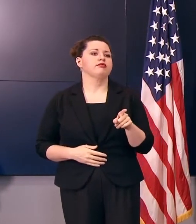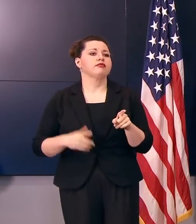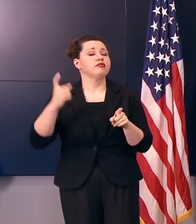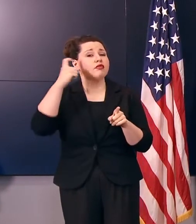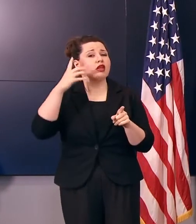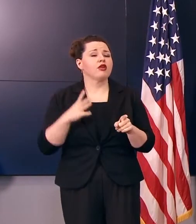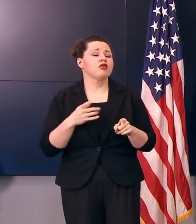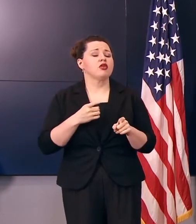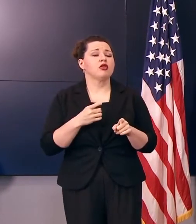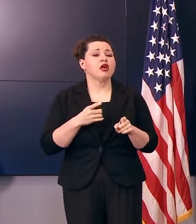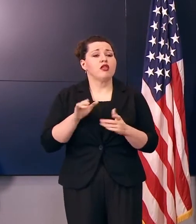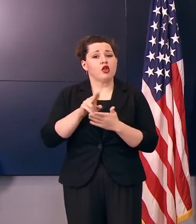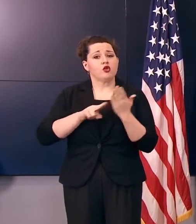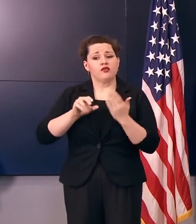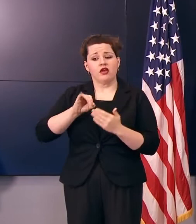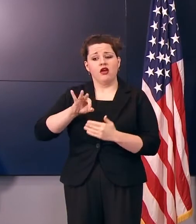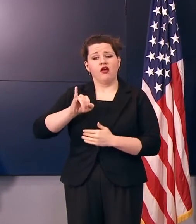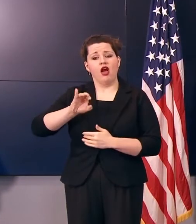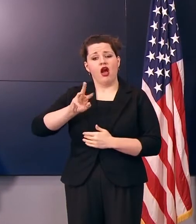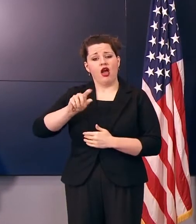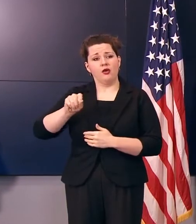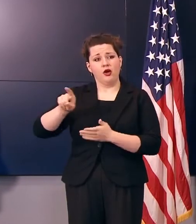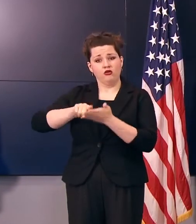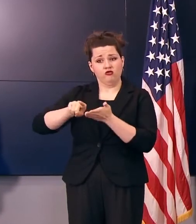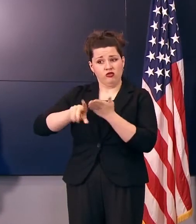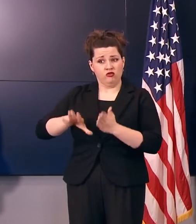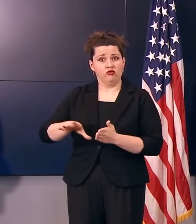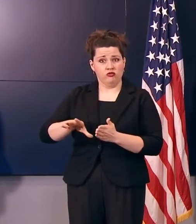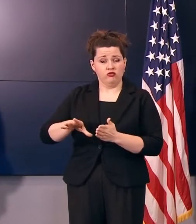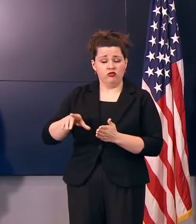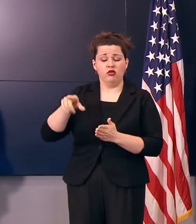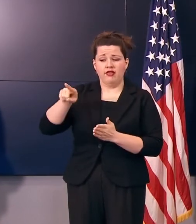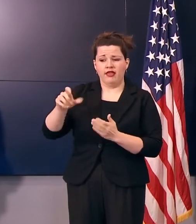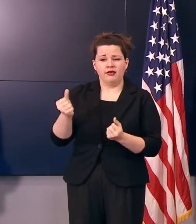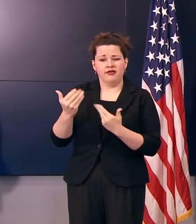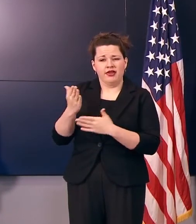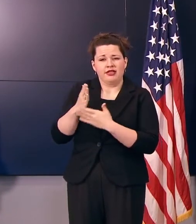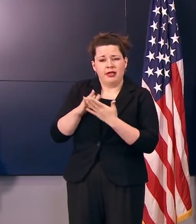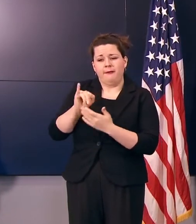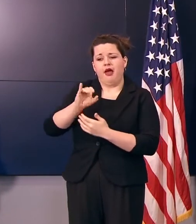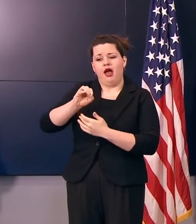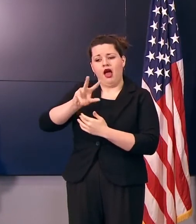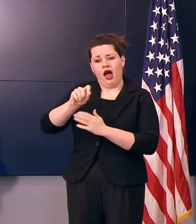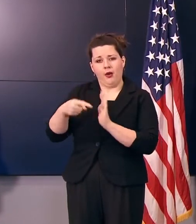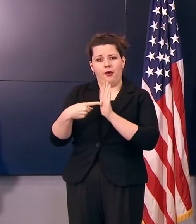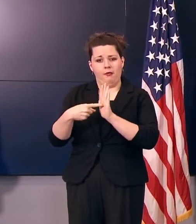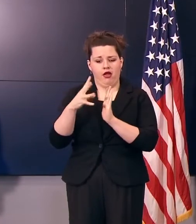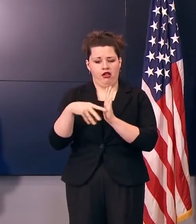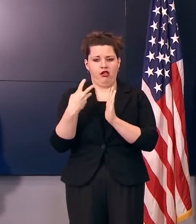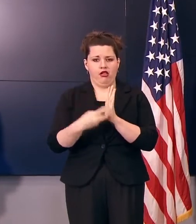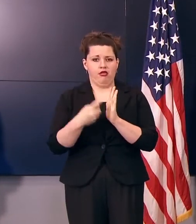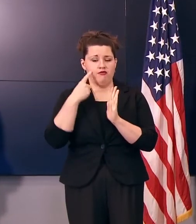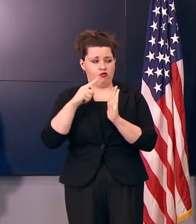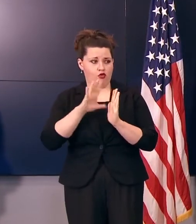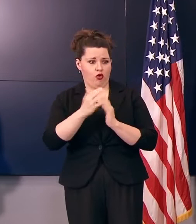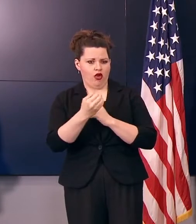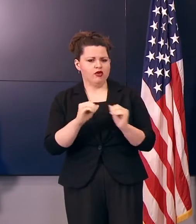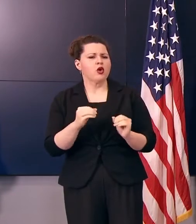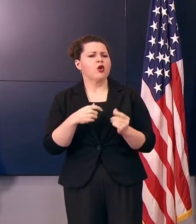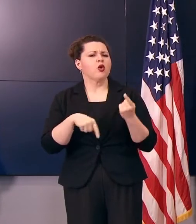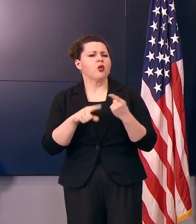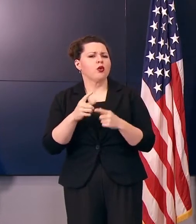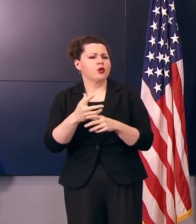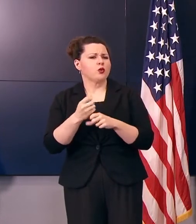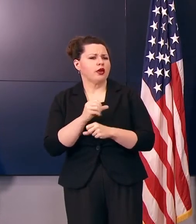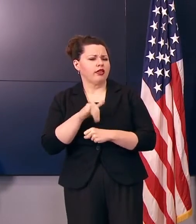Governor, the University of Iowa researchers have provided some Iowa-specific modeling to your office. I'm wondering when you got that